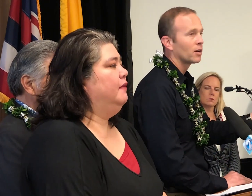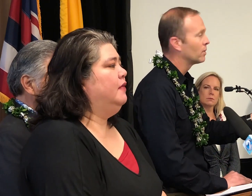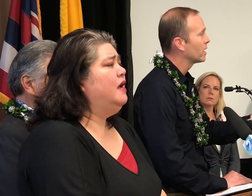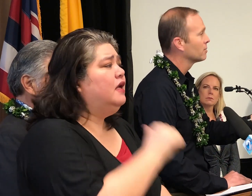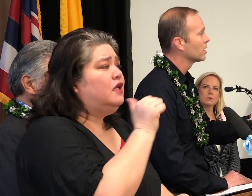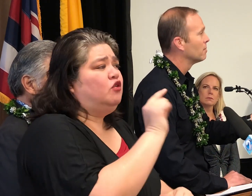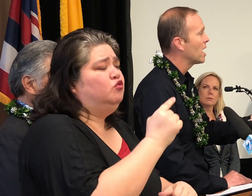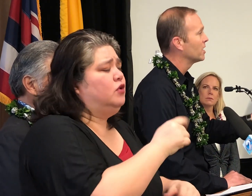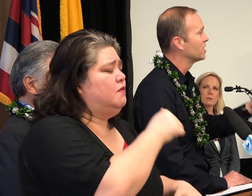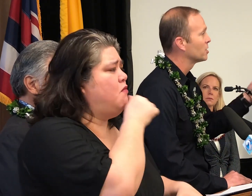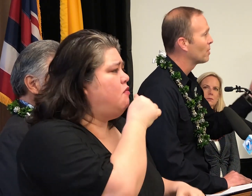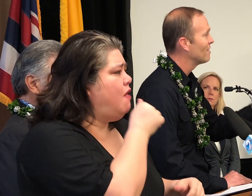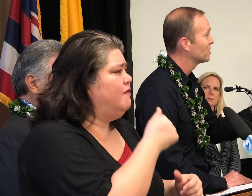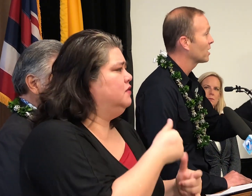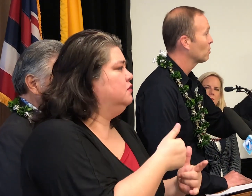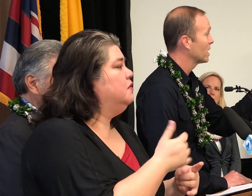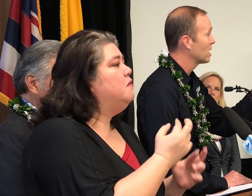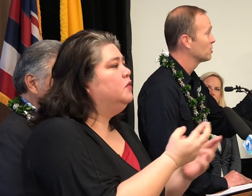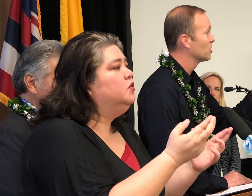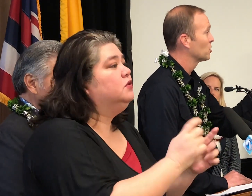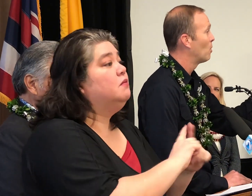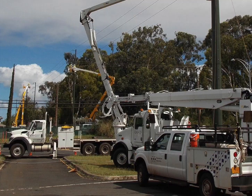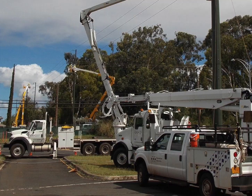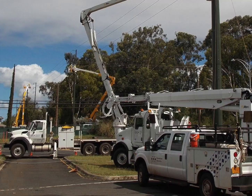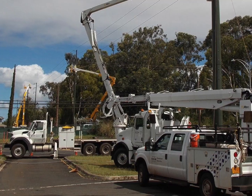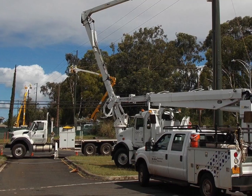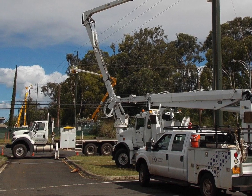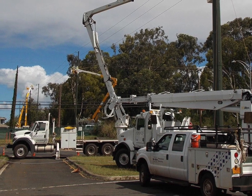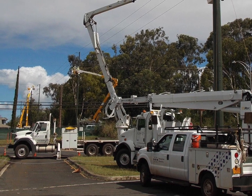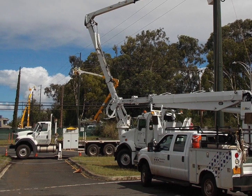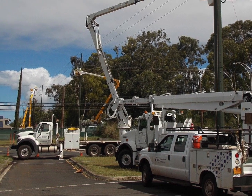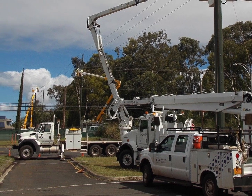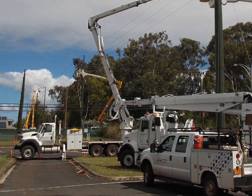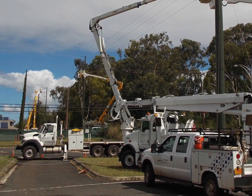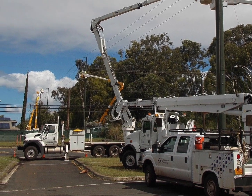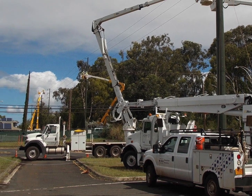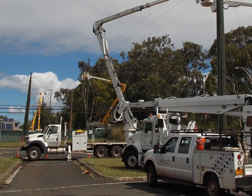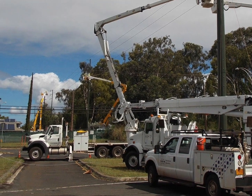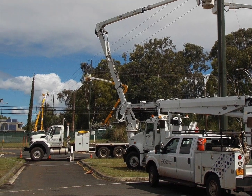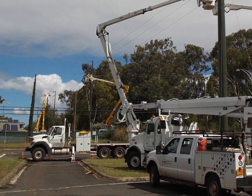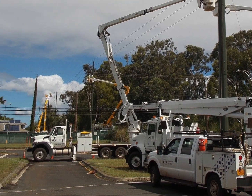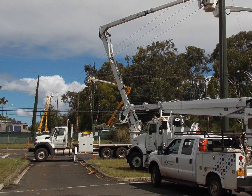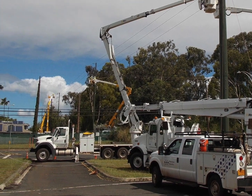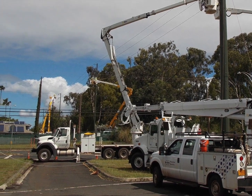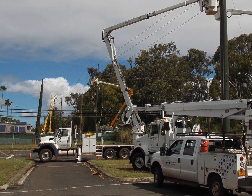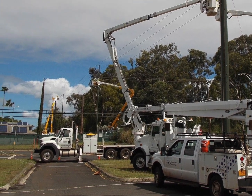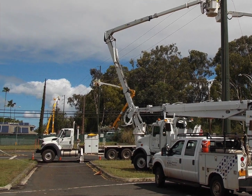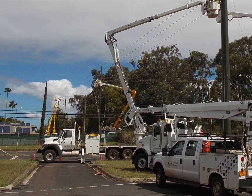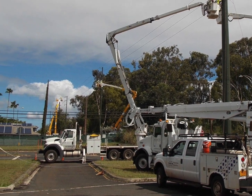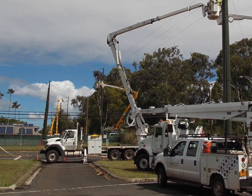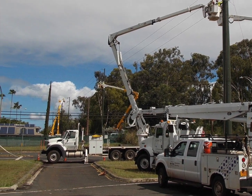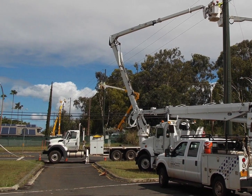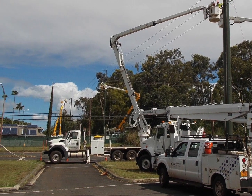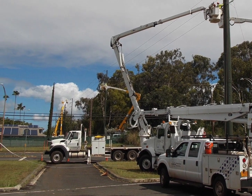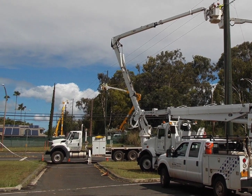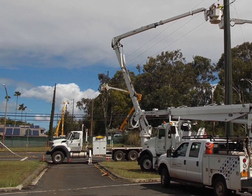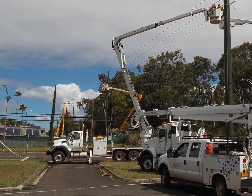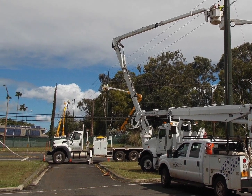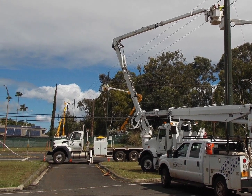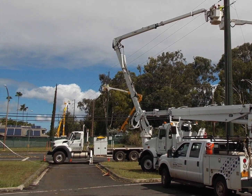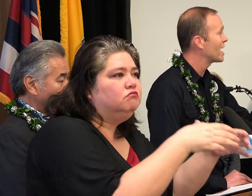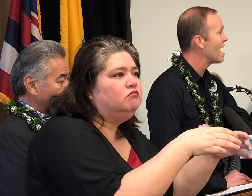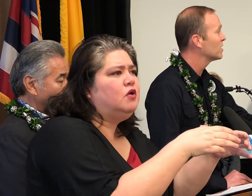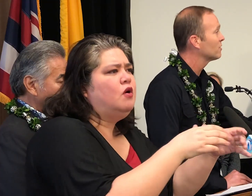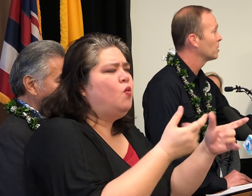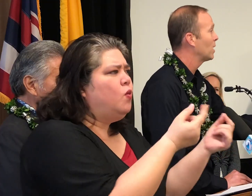the private sector when it comes to commodities is the private sector when it comes to supporting HECO you know the whole Hawaii's electric cooperatives and how do they get back